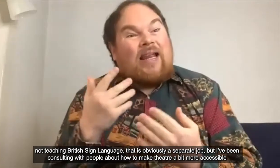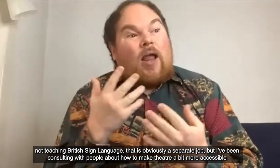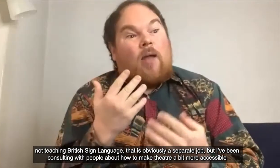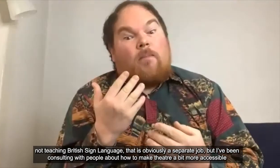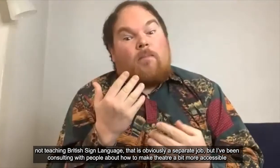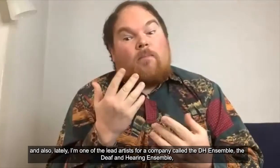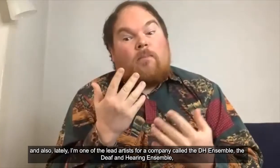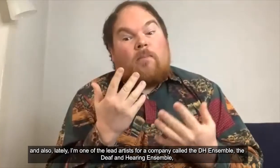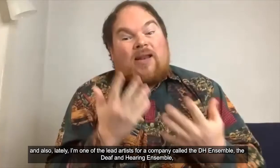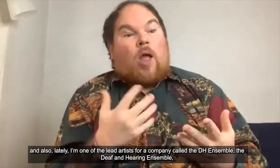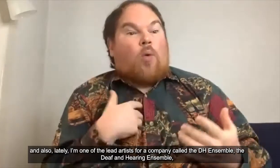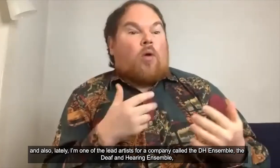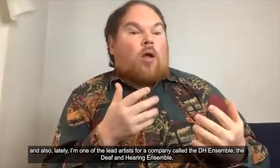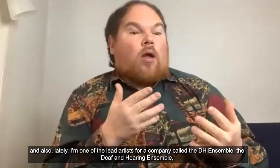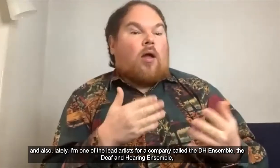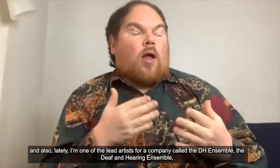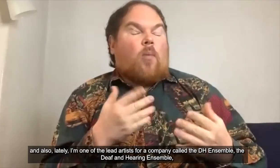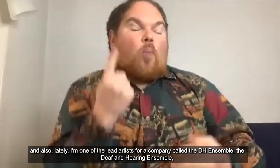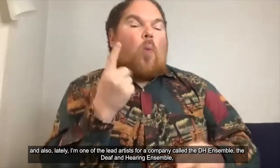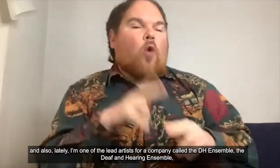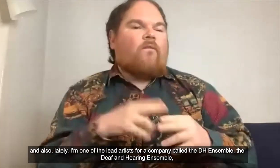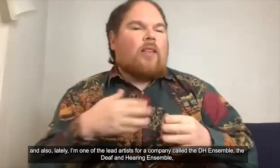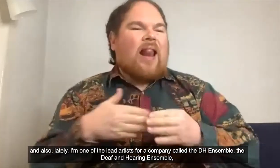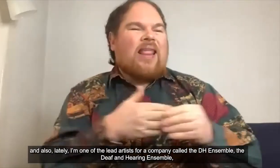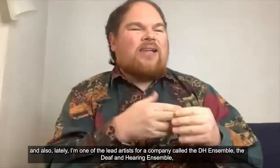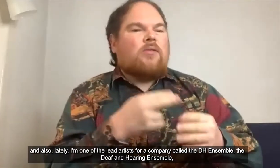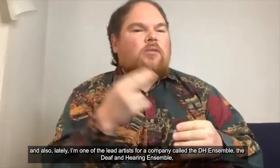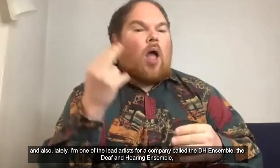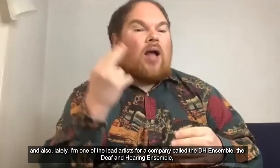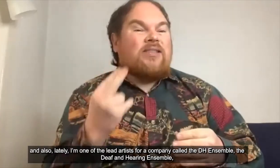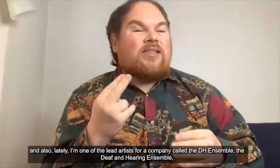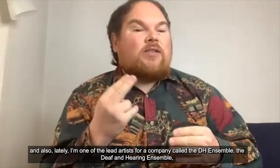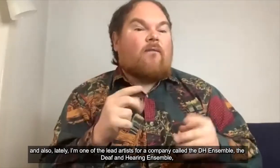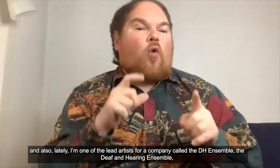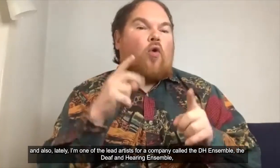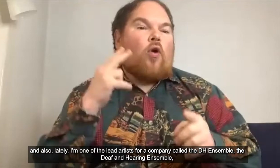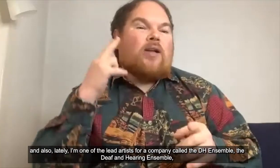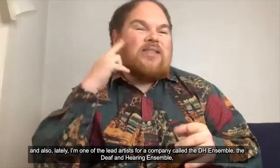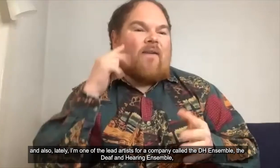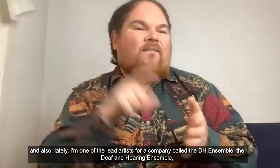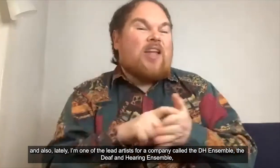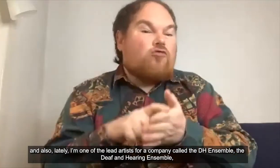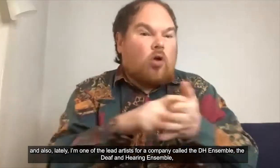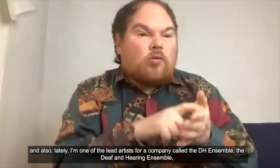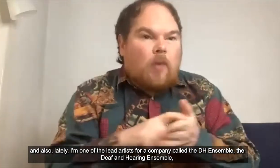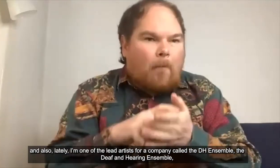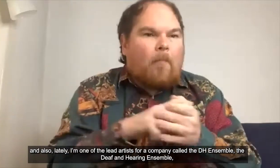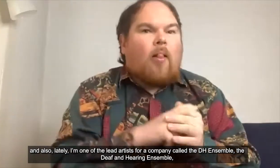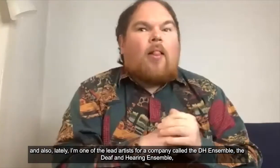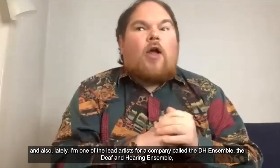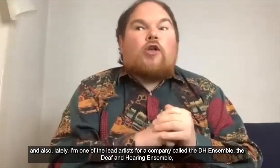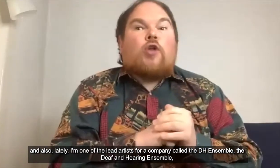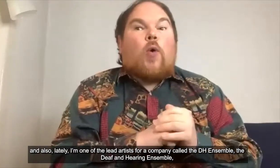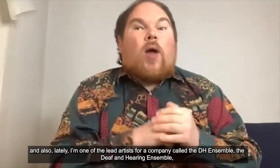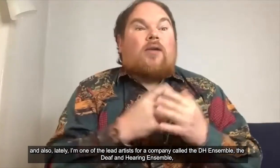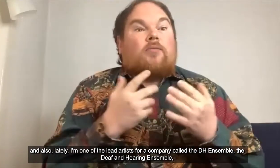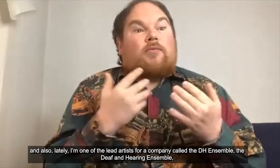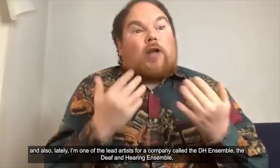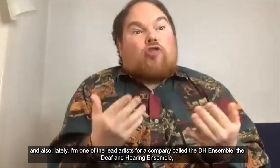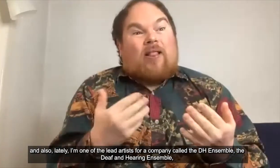and also lately uh well I'm one of the lead artists for a company called the DH Ensemble the Deaf and